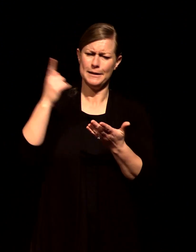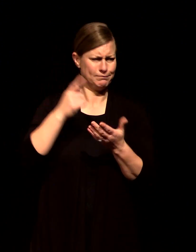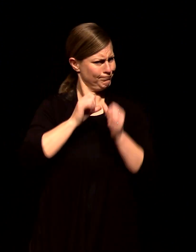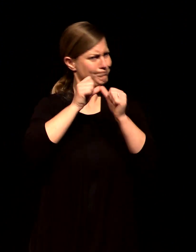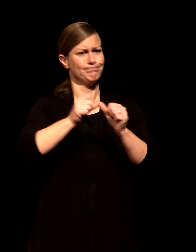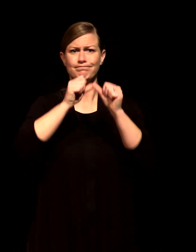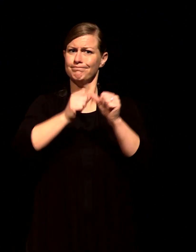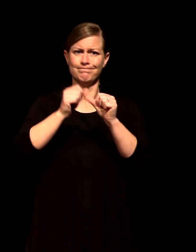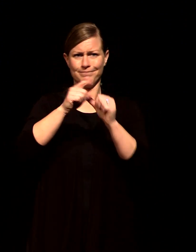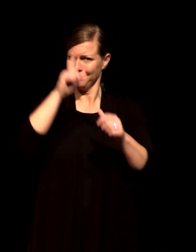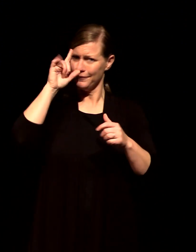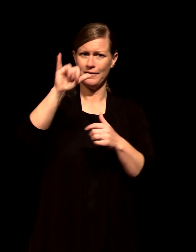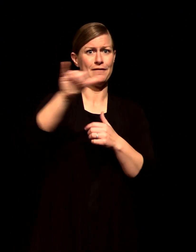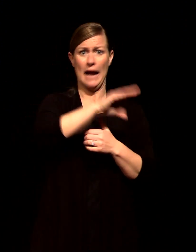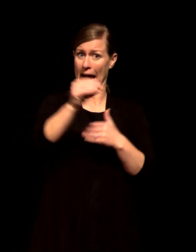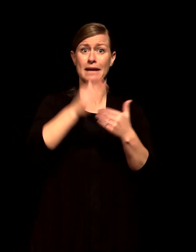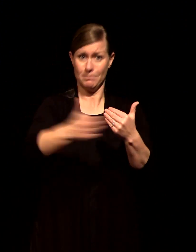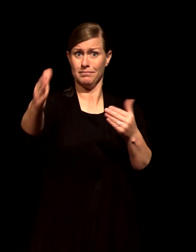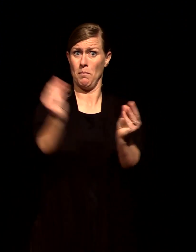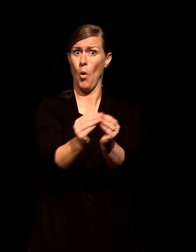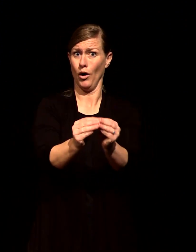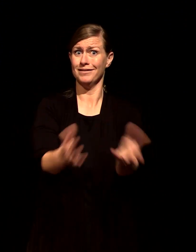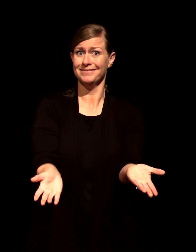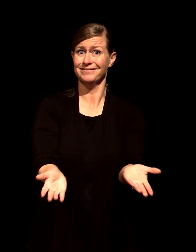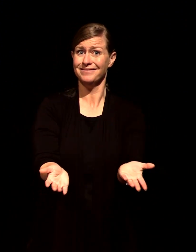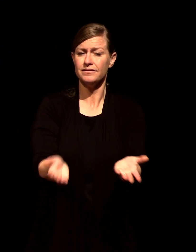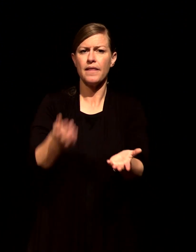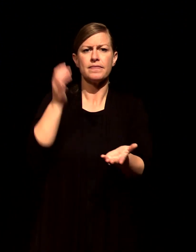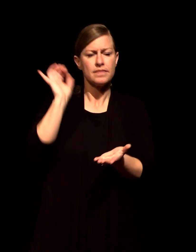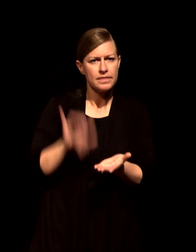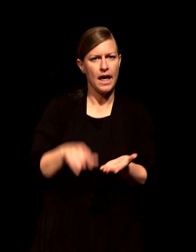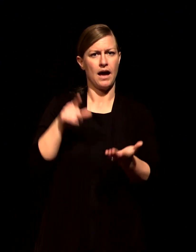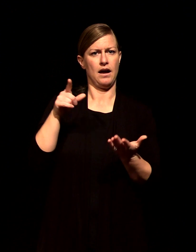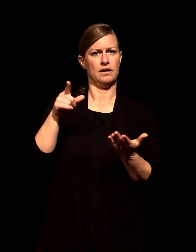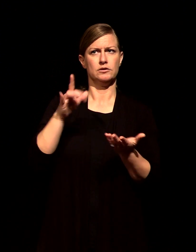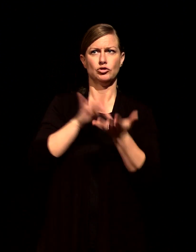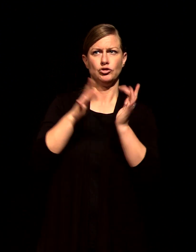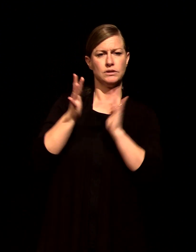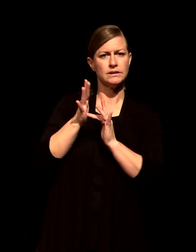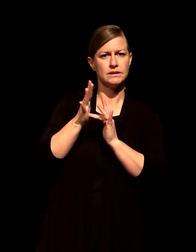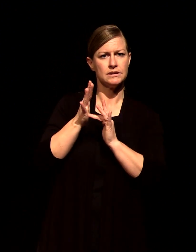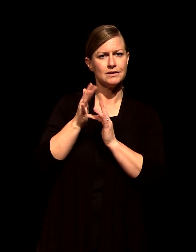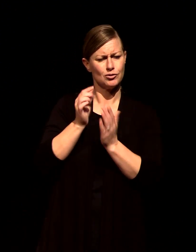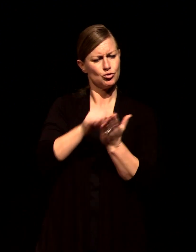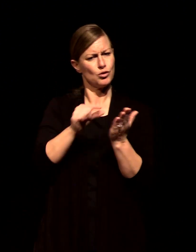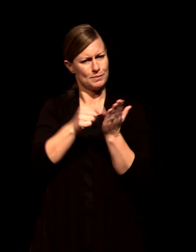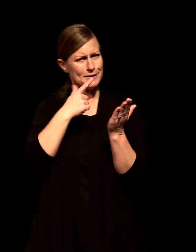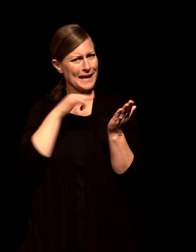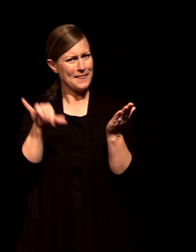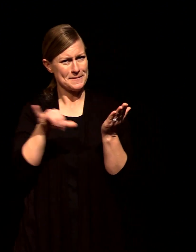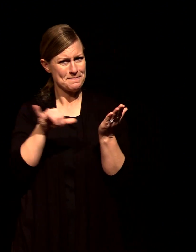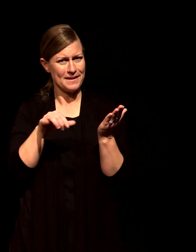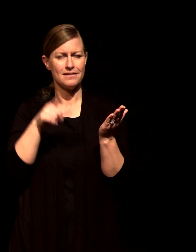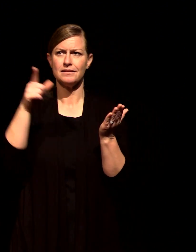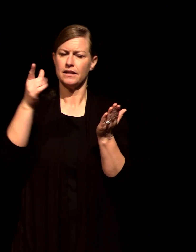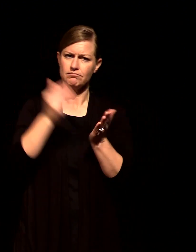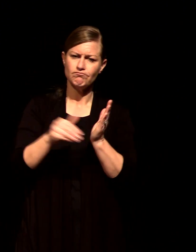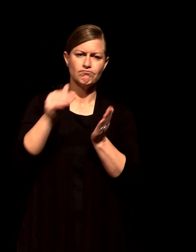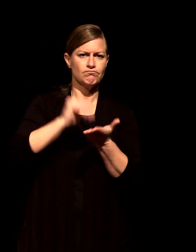and I understand that our unbelieving hearts have a hard time with this and I understand that oftentimes we step